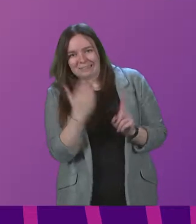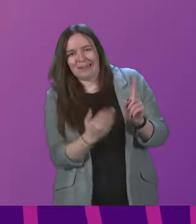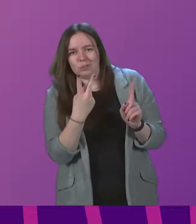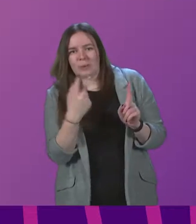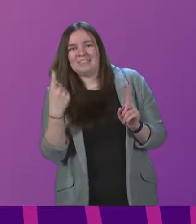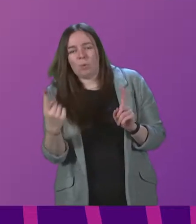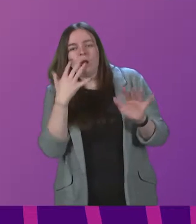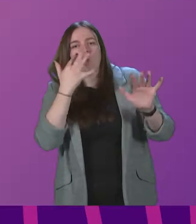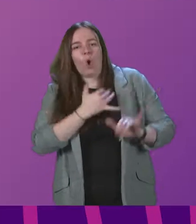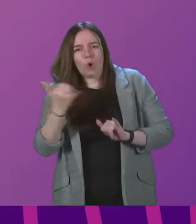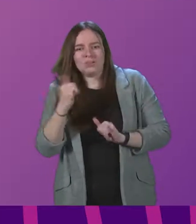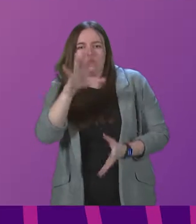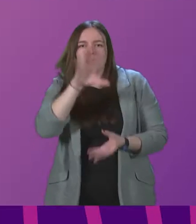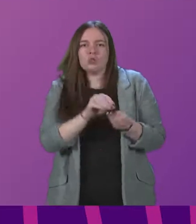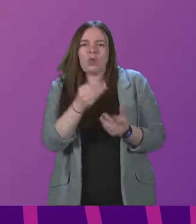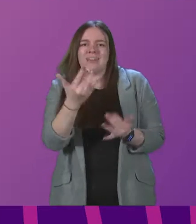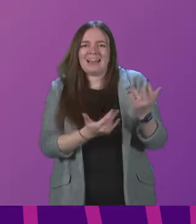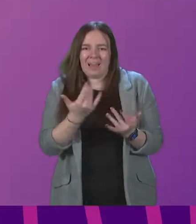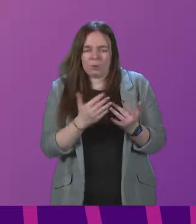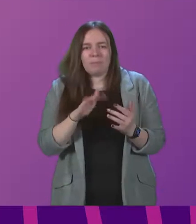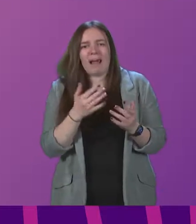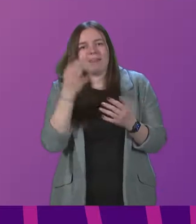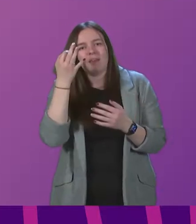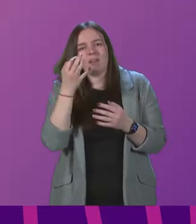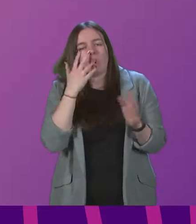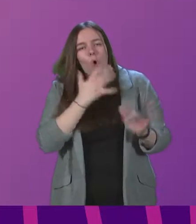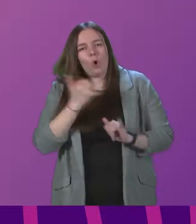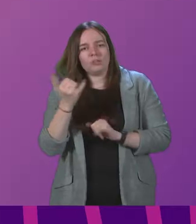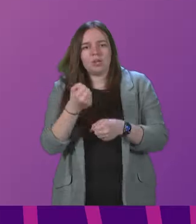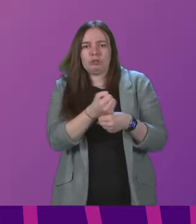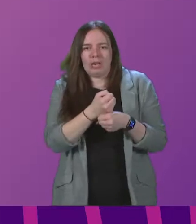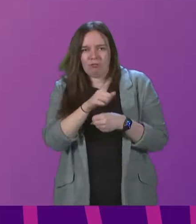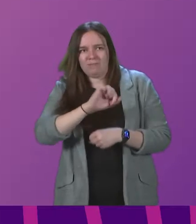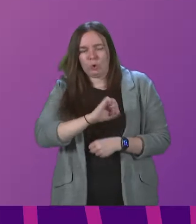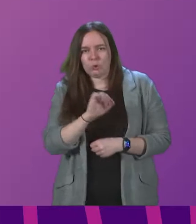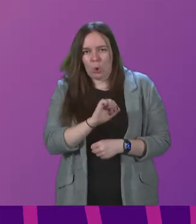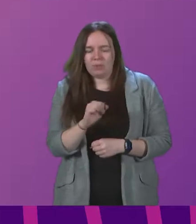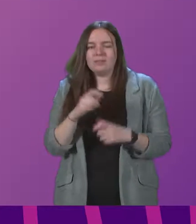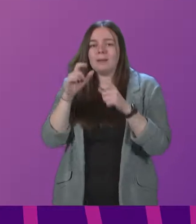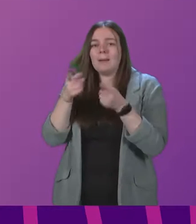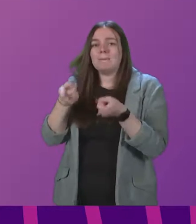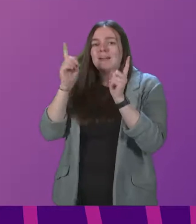of its consolidated accounts by the Auditor-General for Scotland. Minister Tom Arthur.